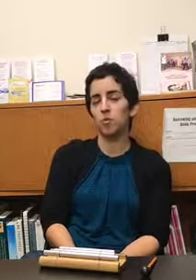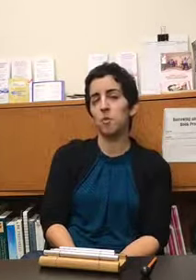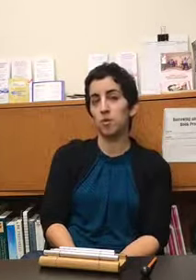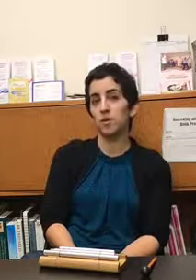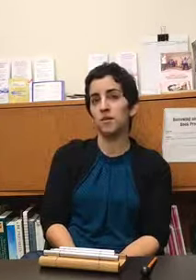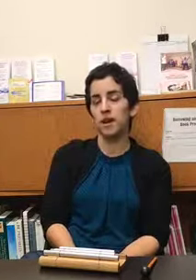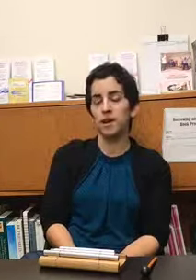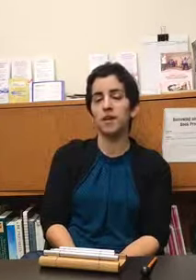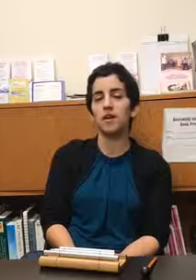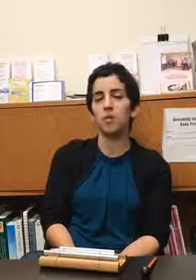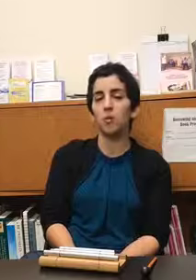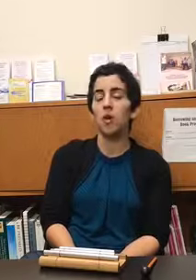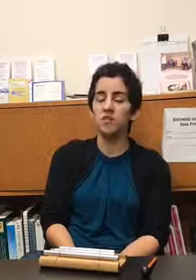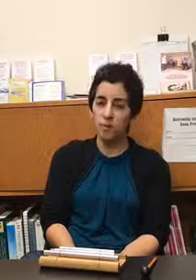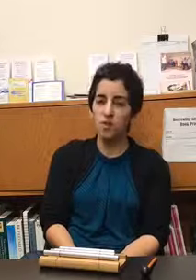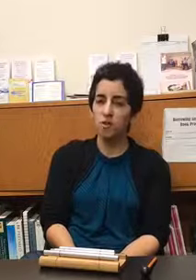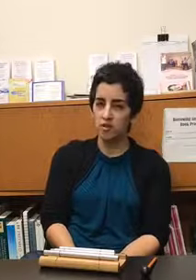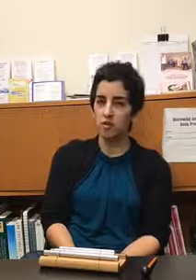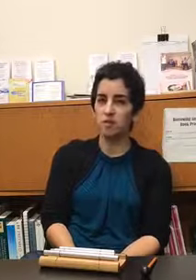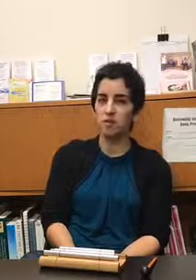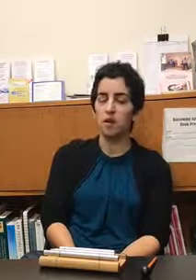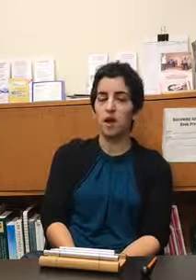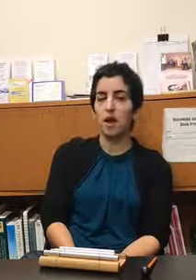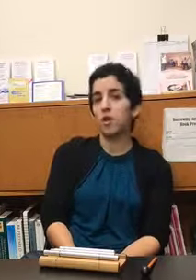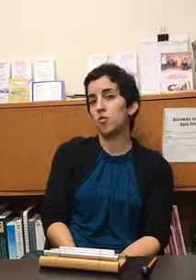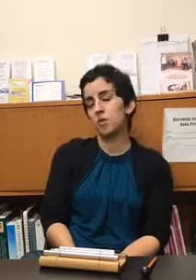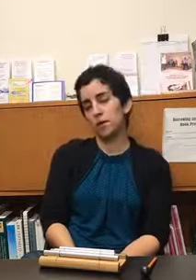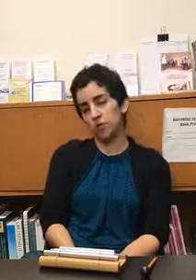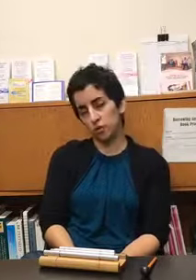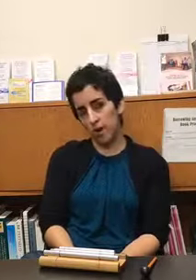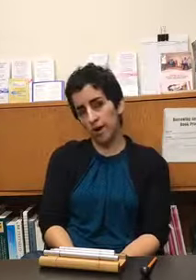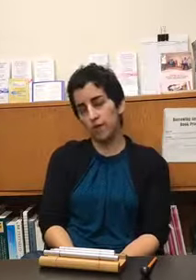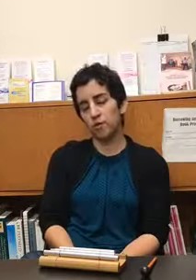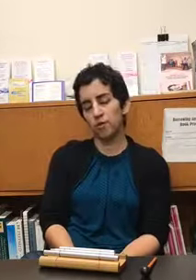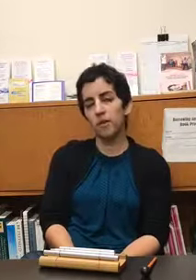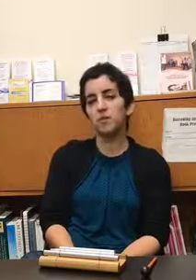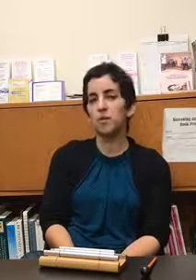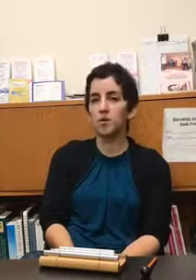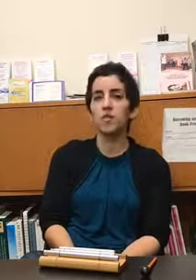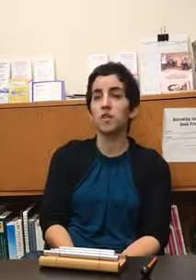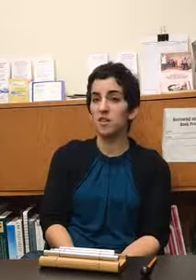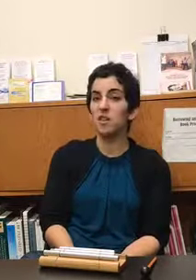women who have anxiety and who want to make changes and who maybe have tried other things but are feeling stuck